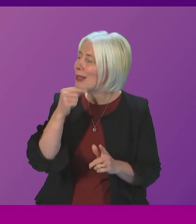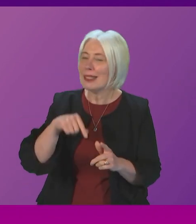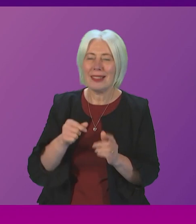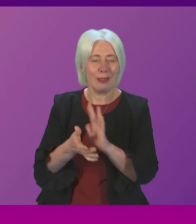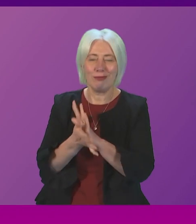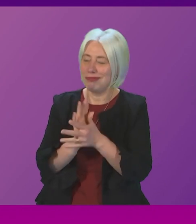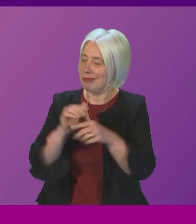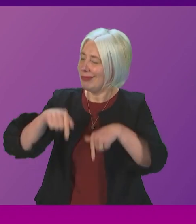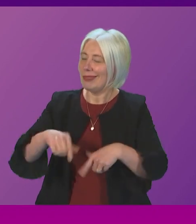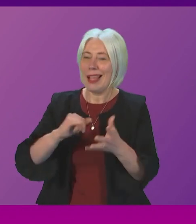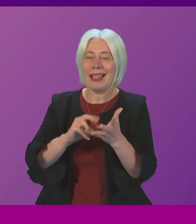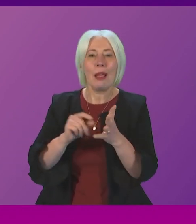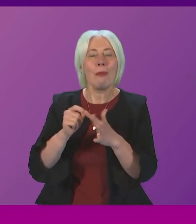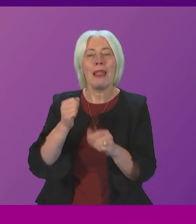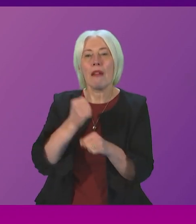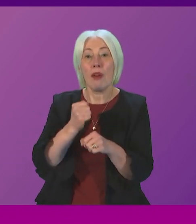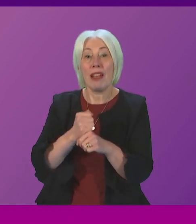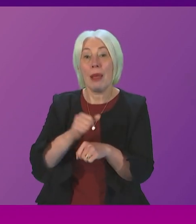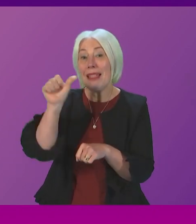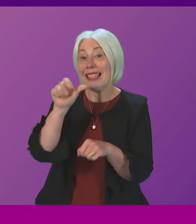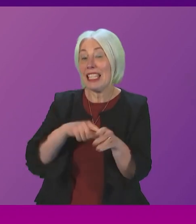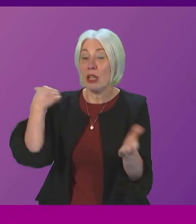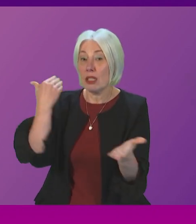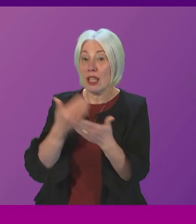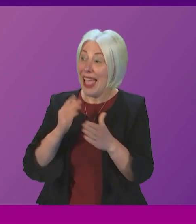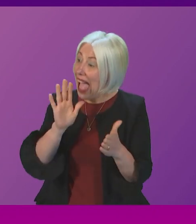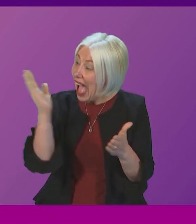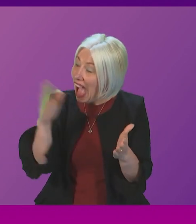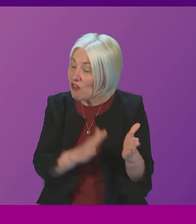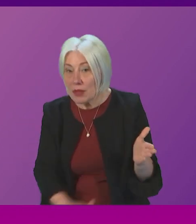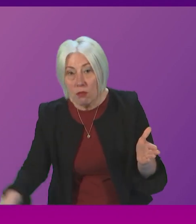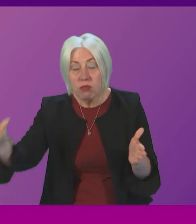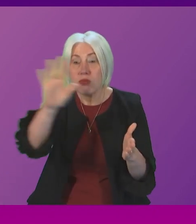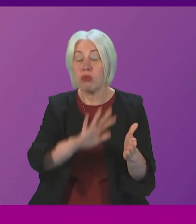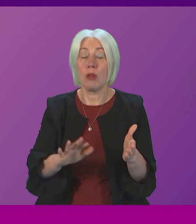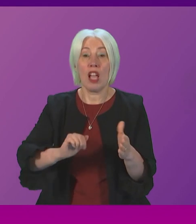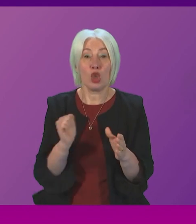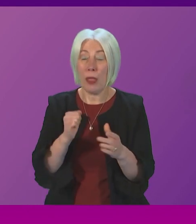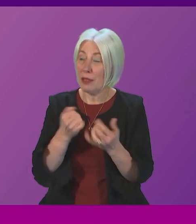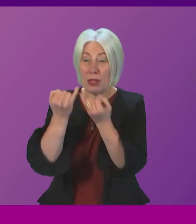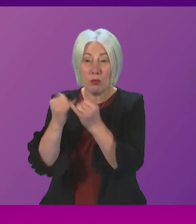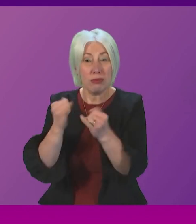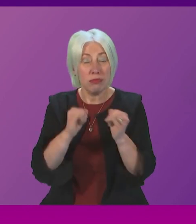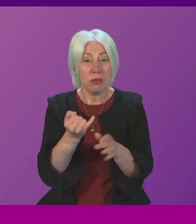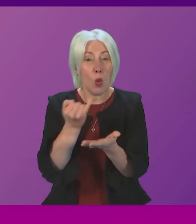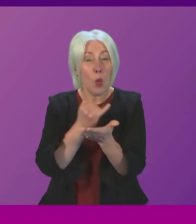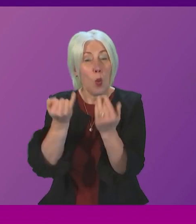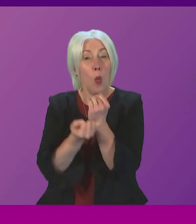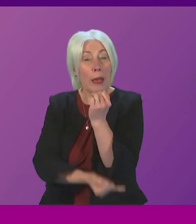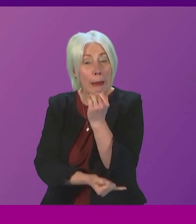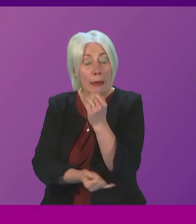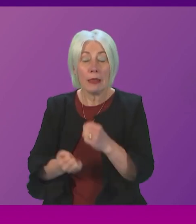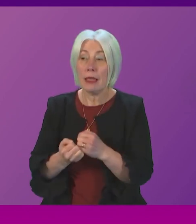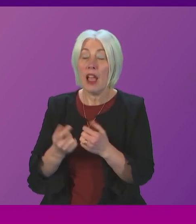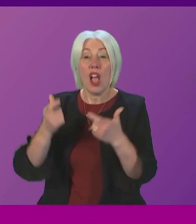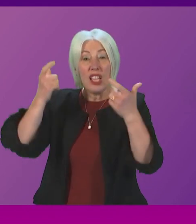government which after 16 years has left every Scottish institution weaker a justice system that too often fails